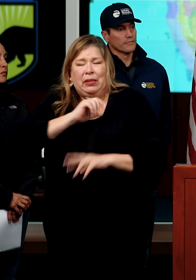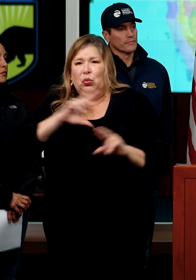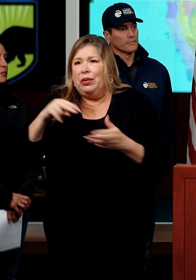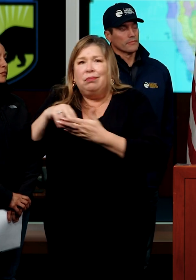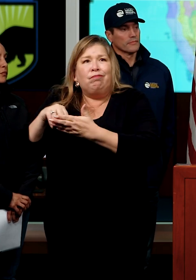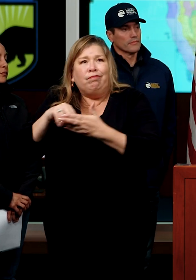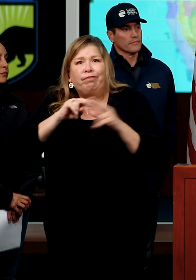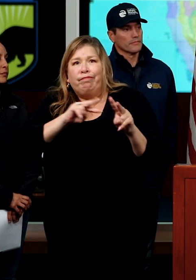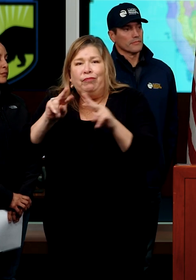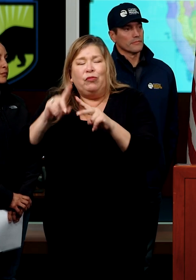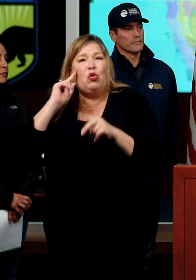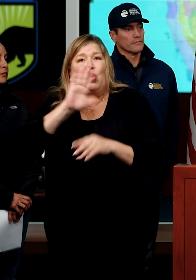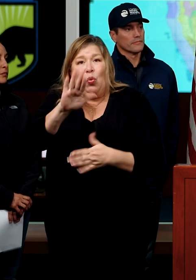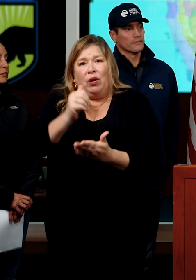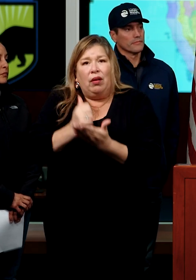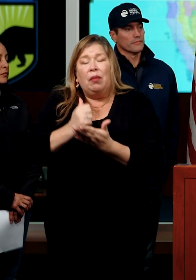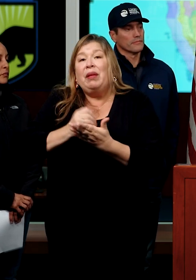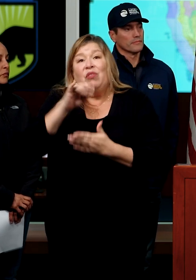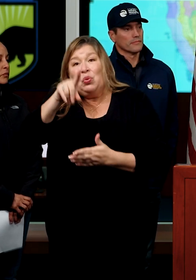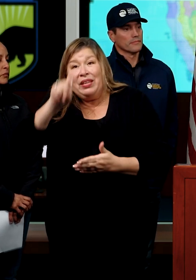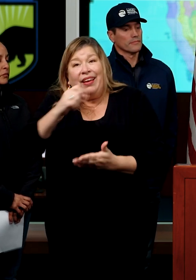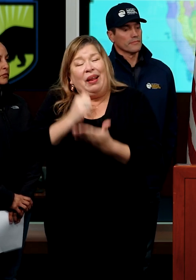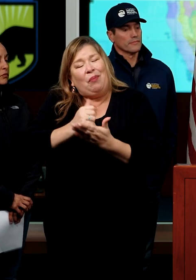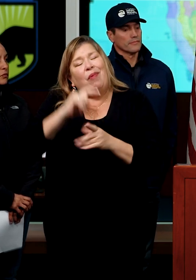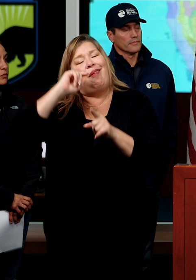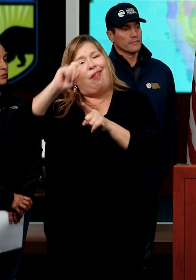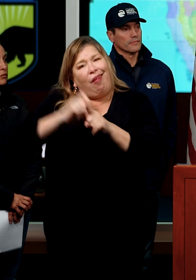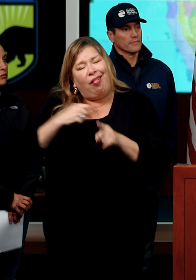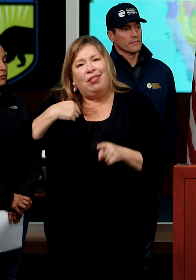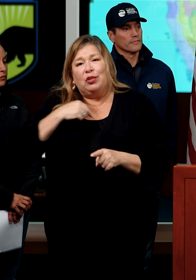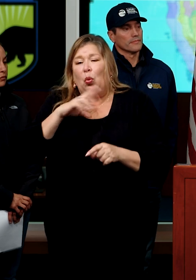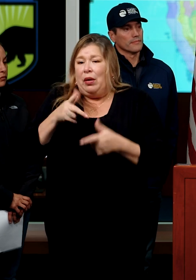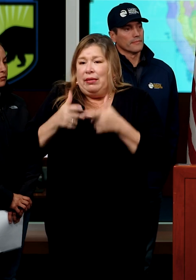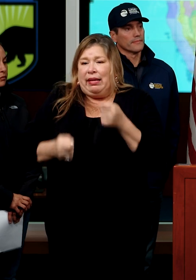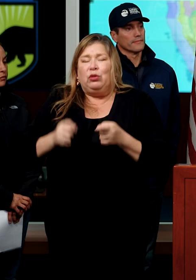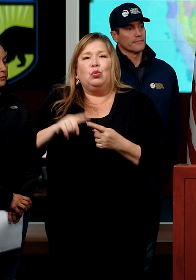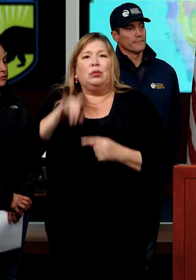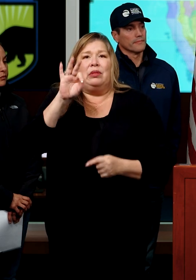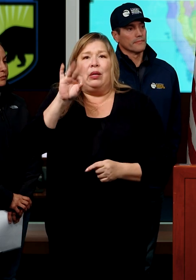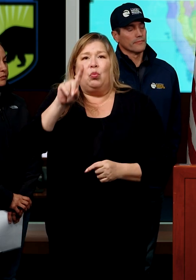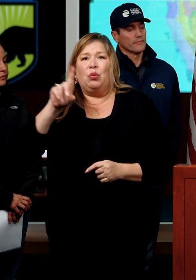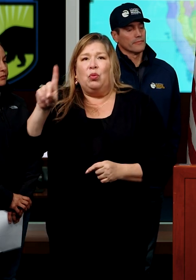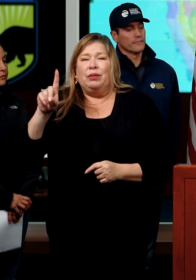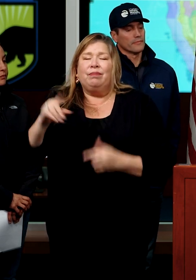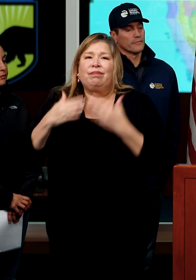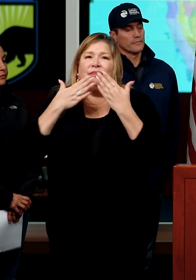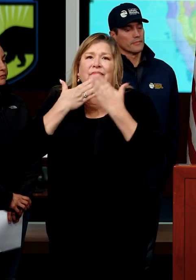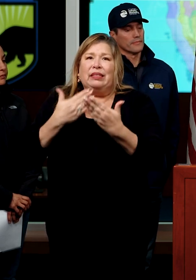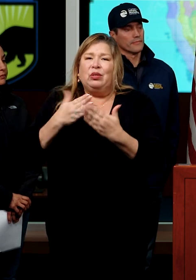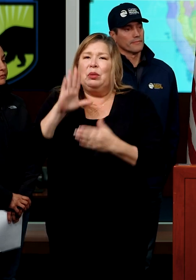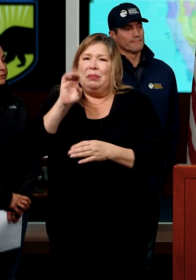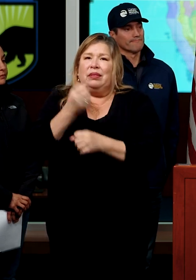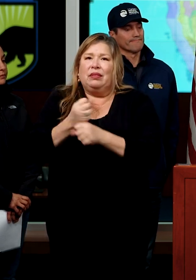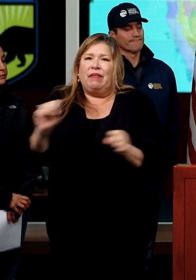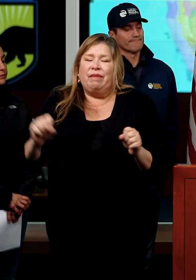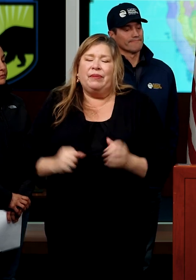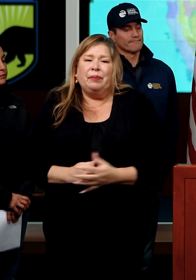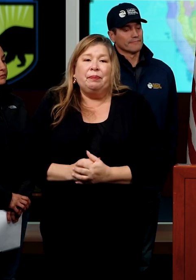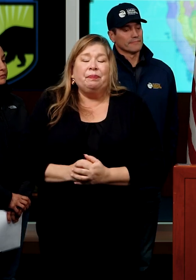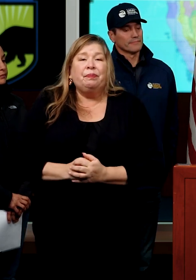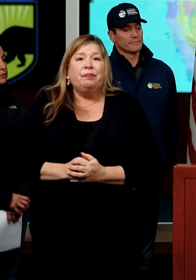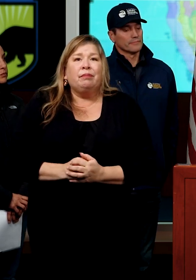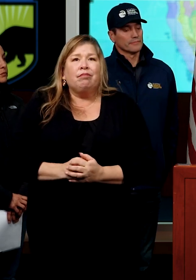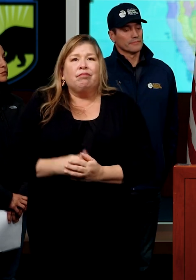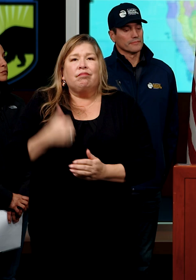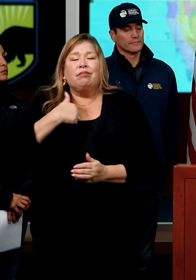you. If you need our help or if you have an emergency, please call or text 911. Thank you and stay safe. And